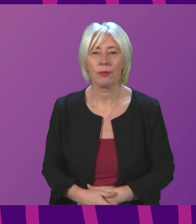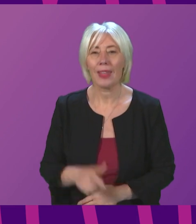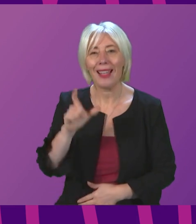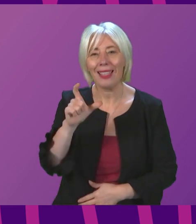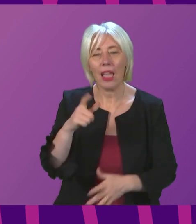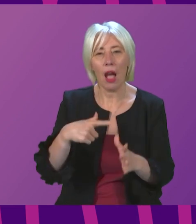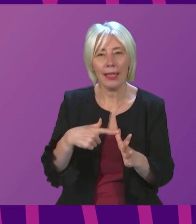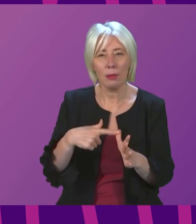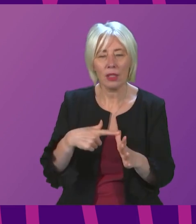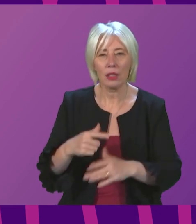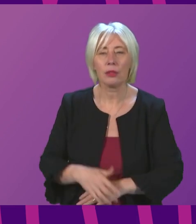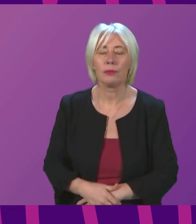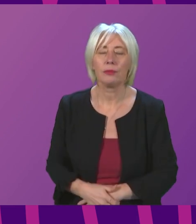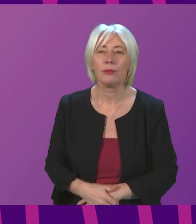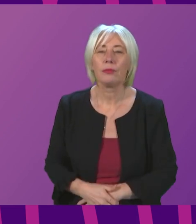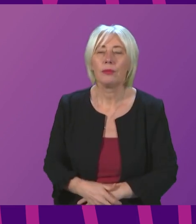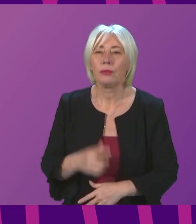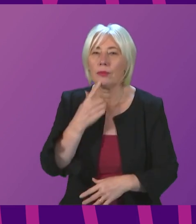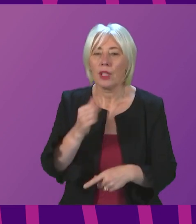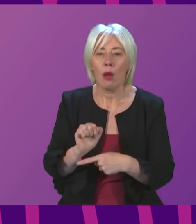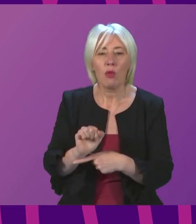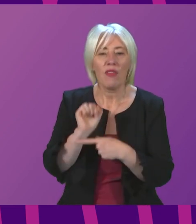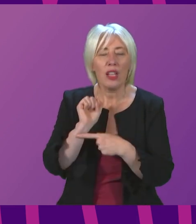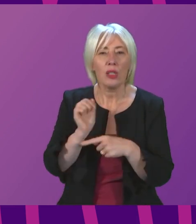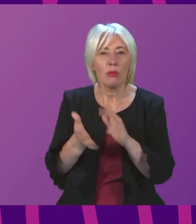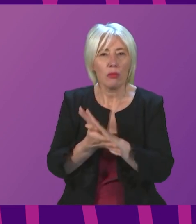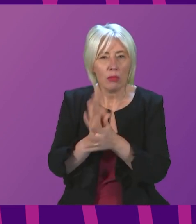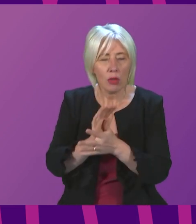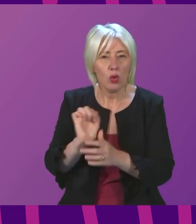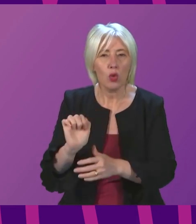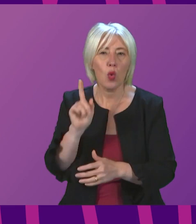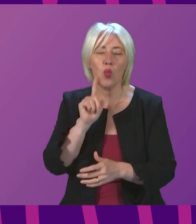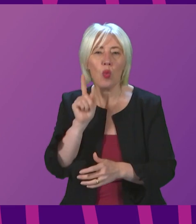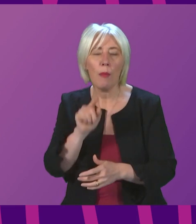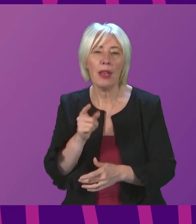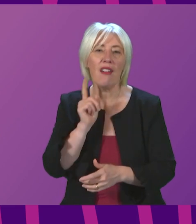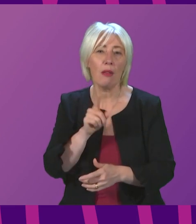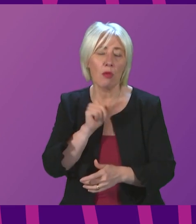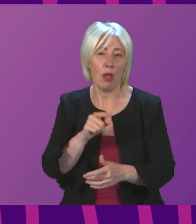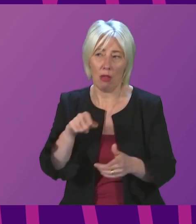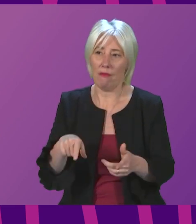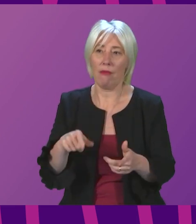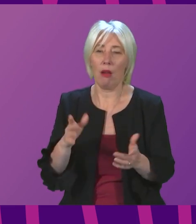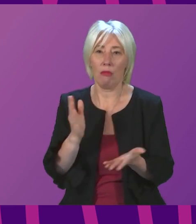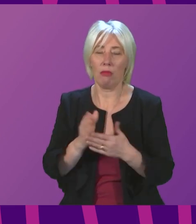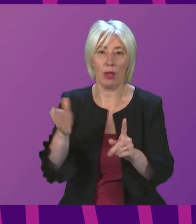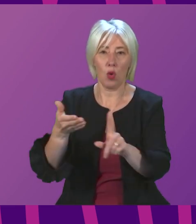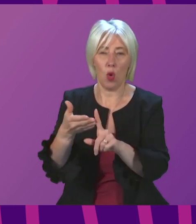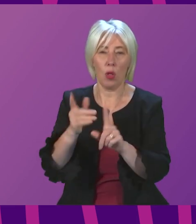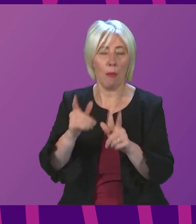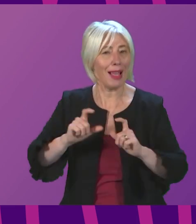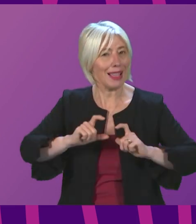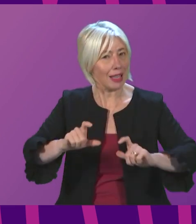Thank you, presiding officer. Prevention and eradication of violence against women is our shared goal, but while abuse persists,